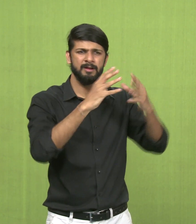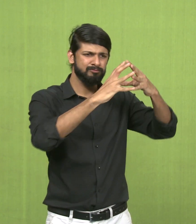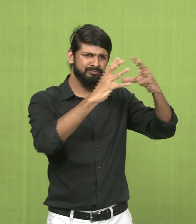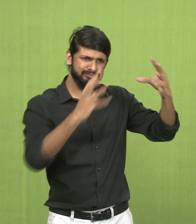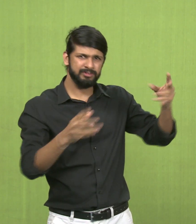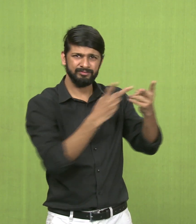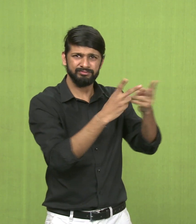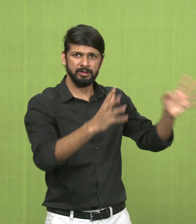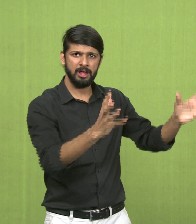objects.